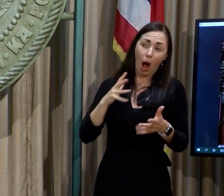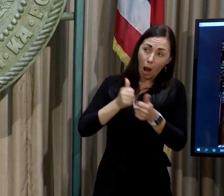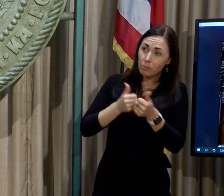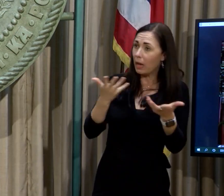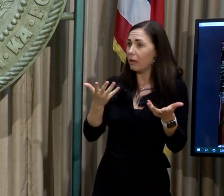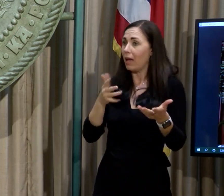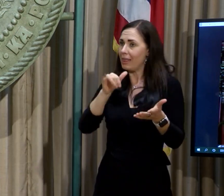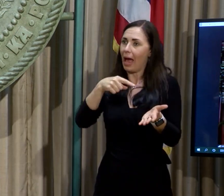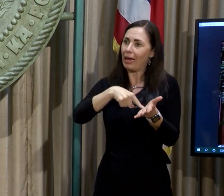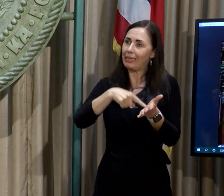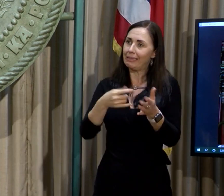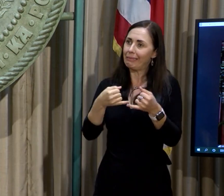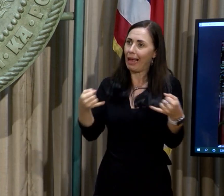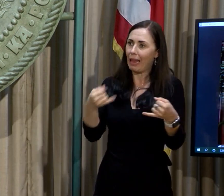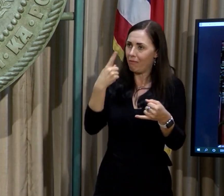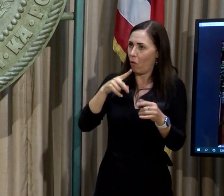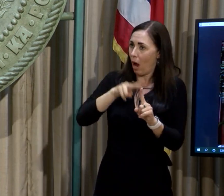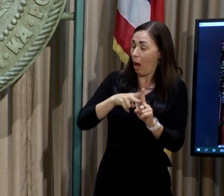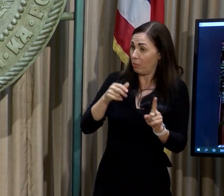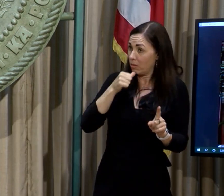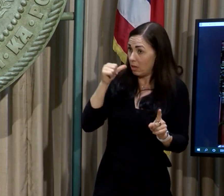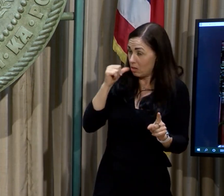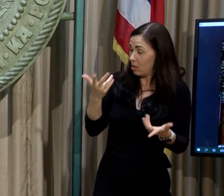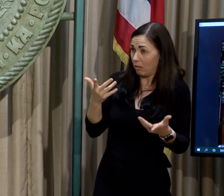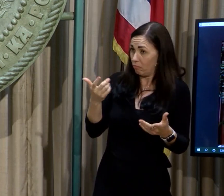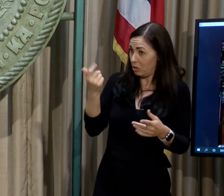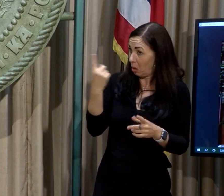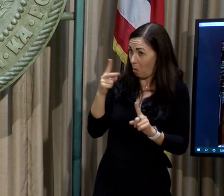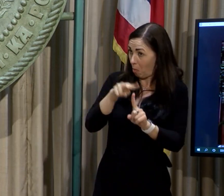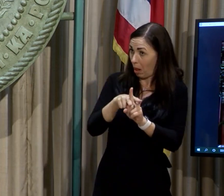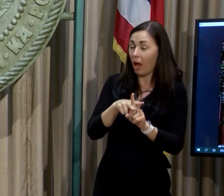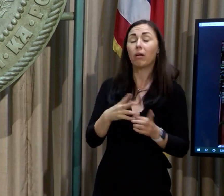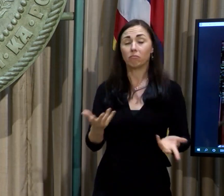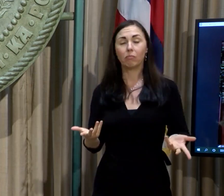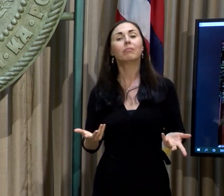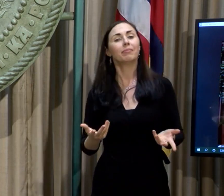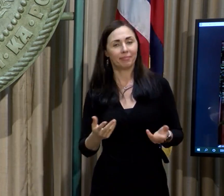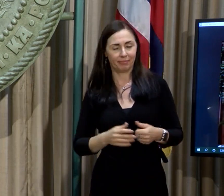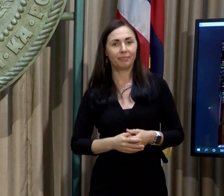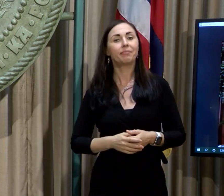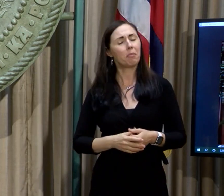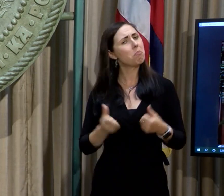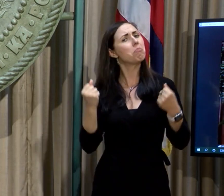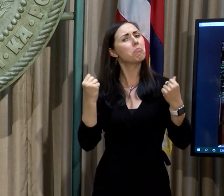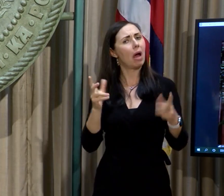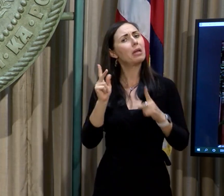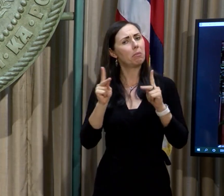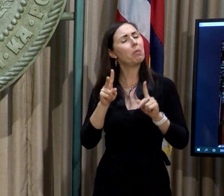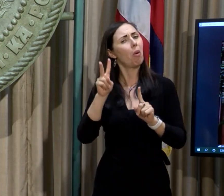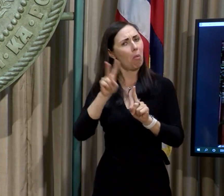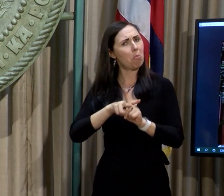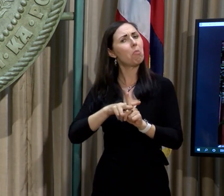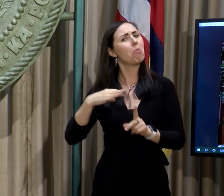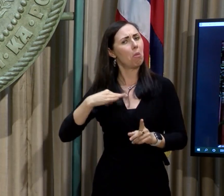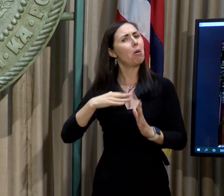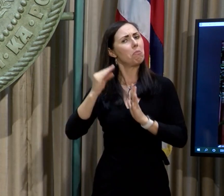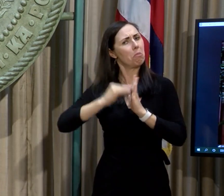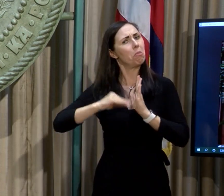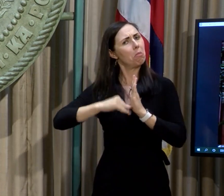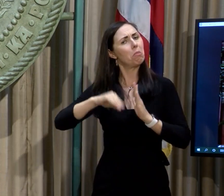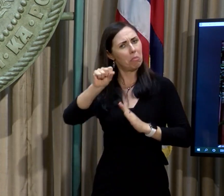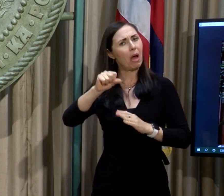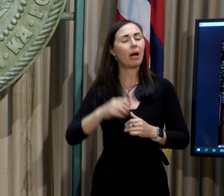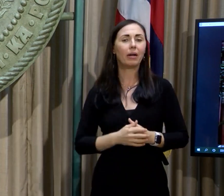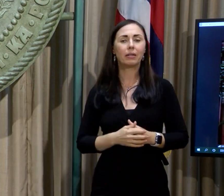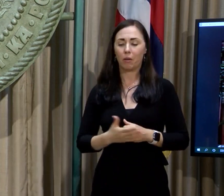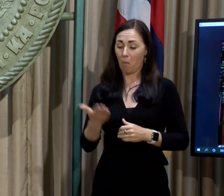for the application was yesterday? Has anyone applied yet? We did get a good number of applicants. I know the last time